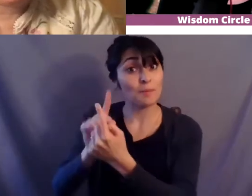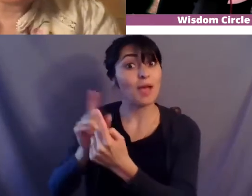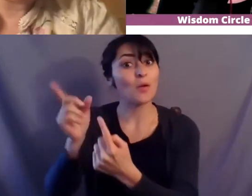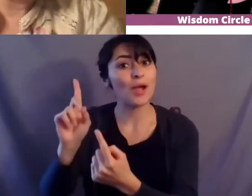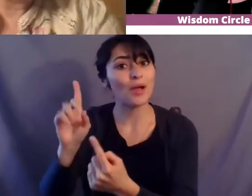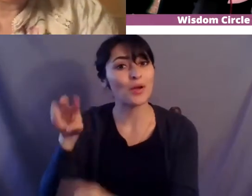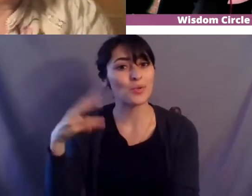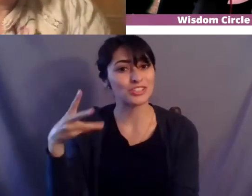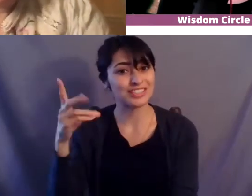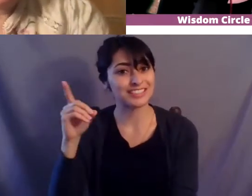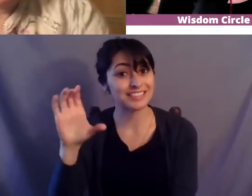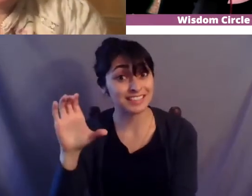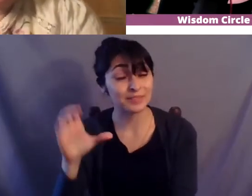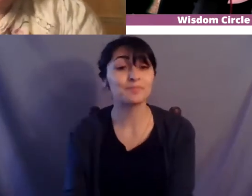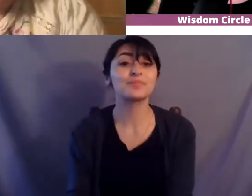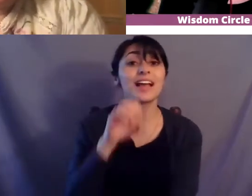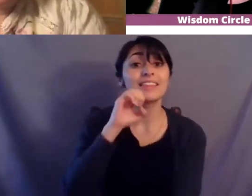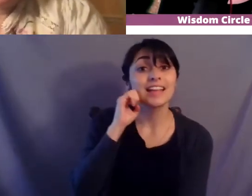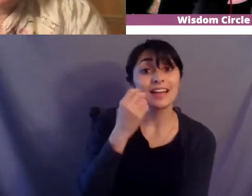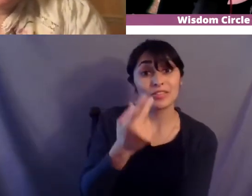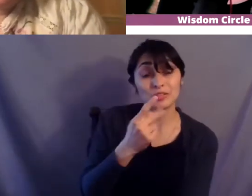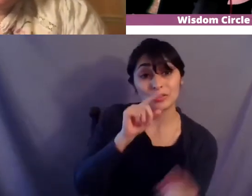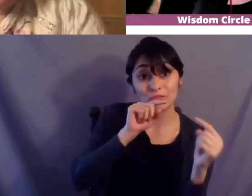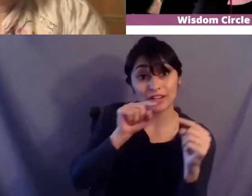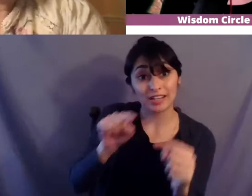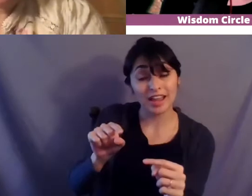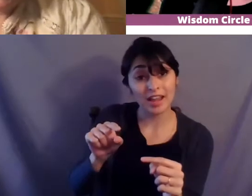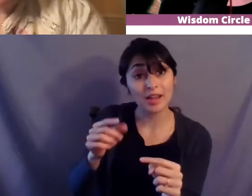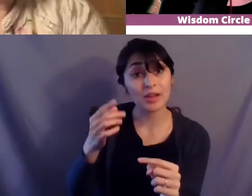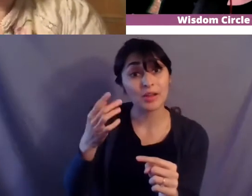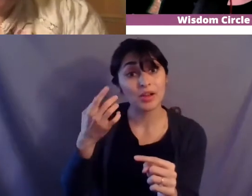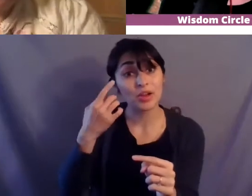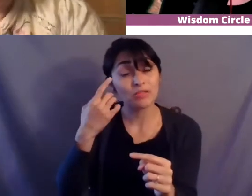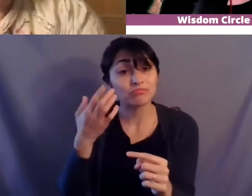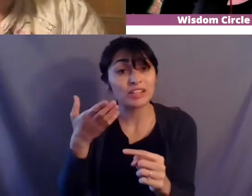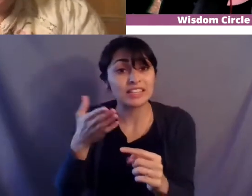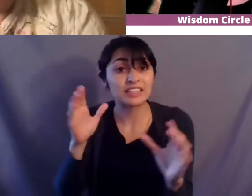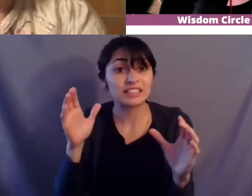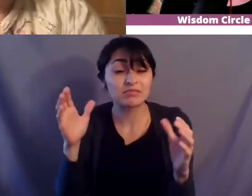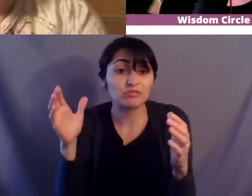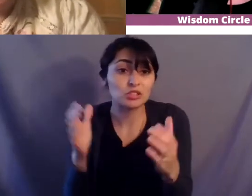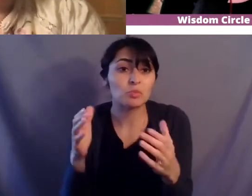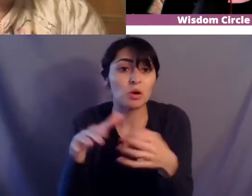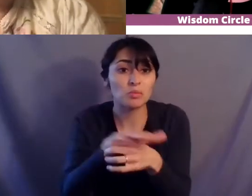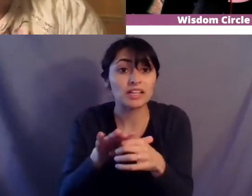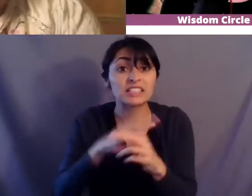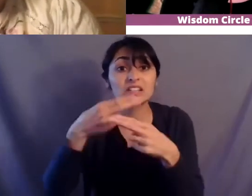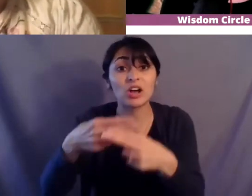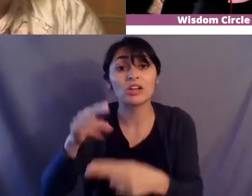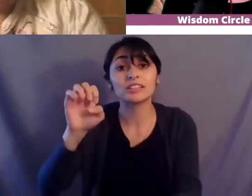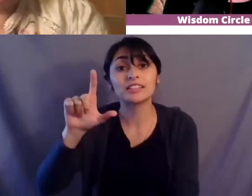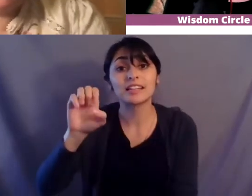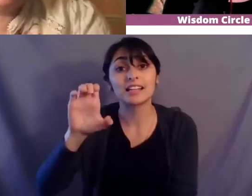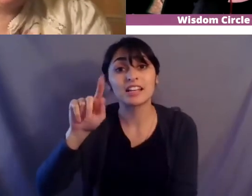me and elena were playing as indigifem in a little hole in the wall called the electric maid and lo and